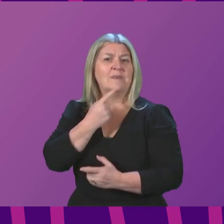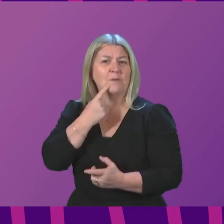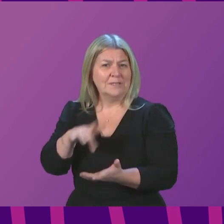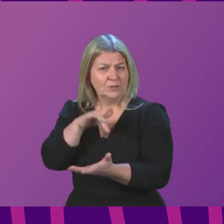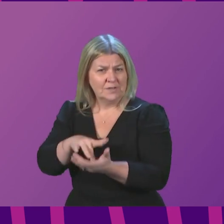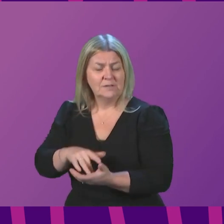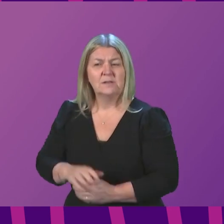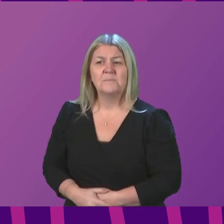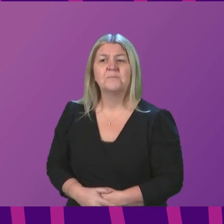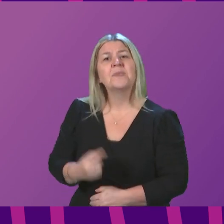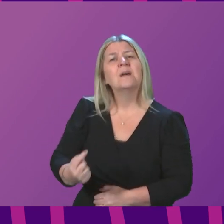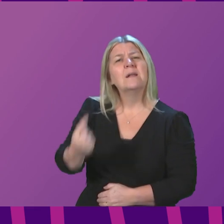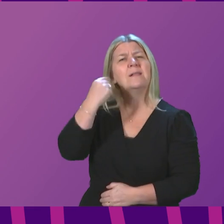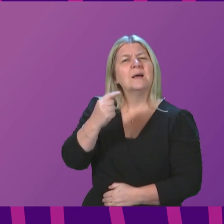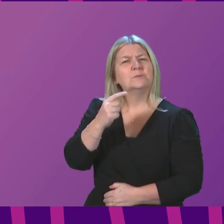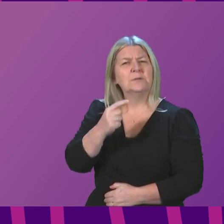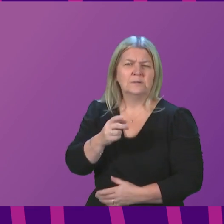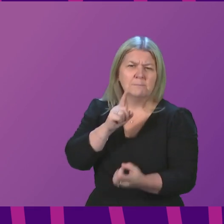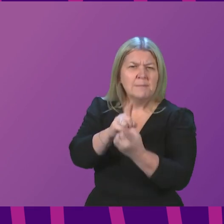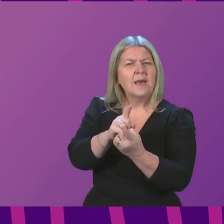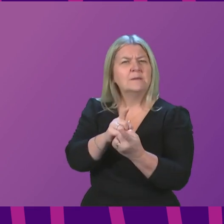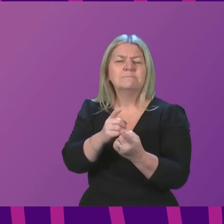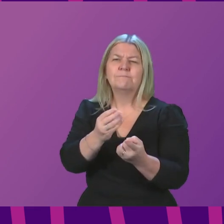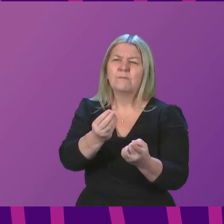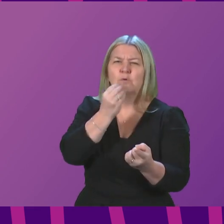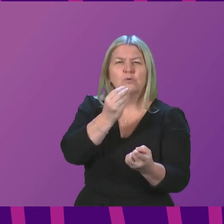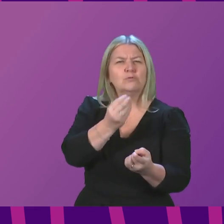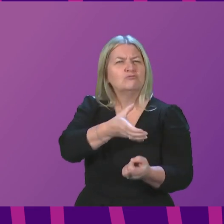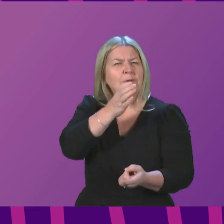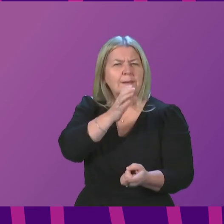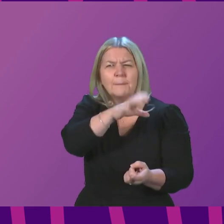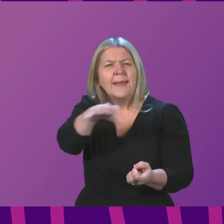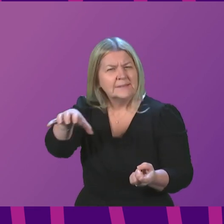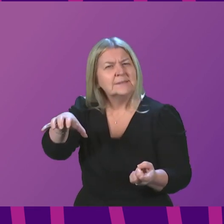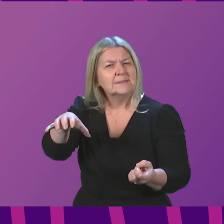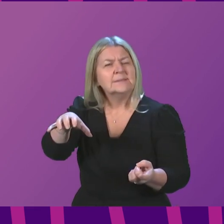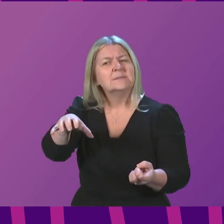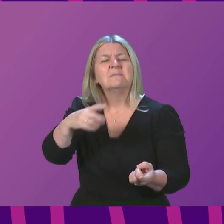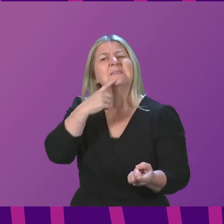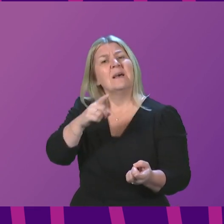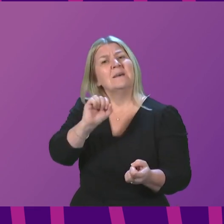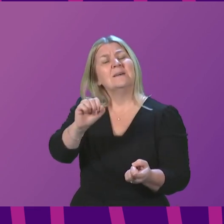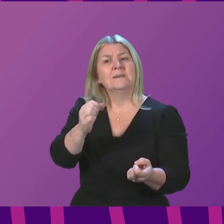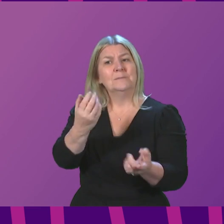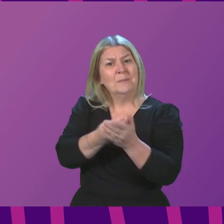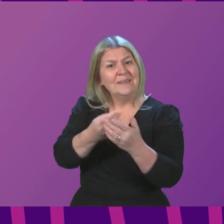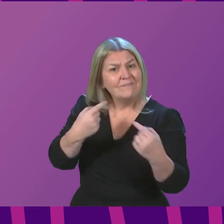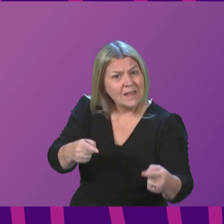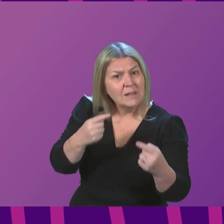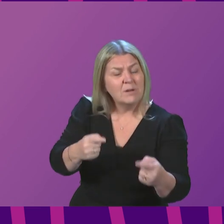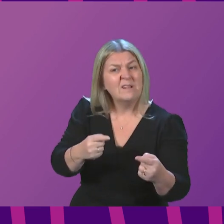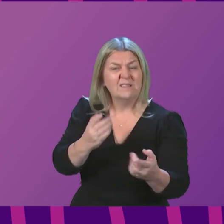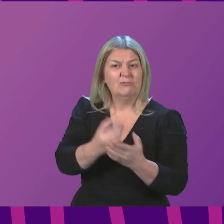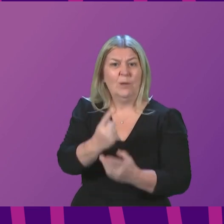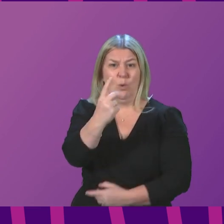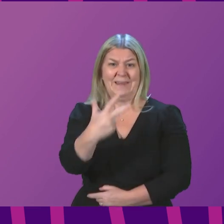the hospitality sector. They told me that the money on offer from the Scottish Government at the moment represents just one-eighth of their January pay bill. It